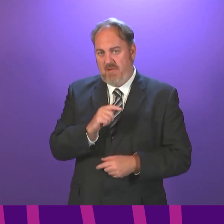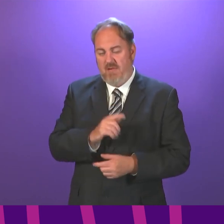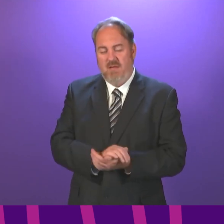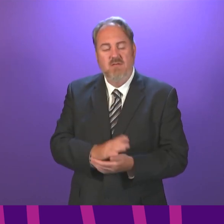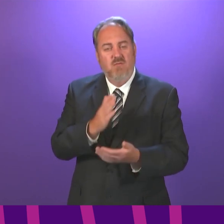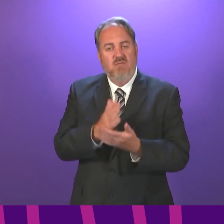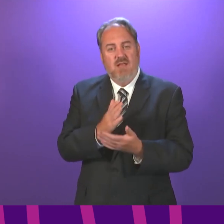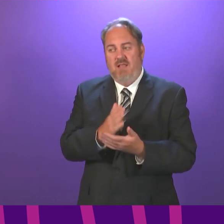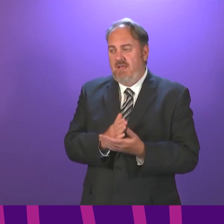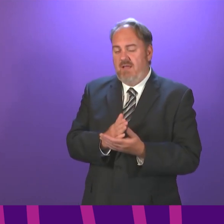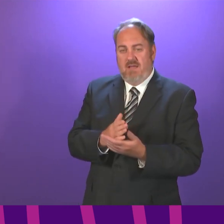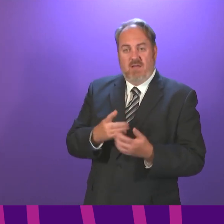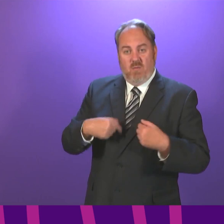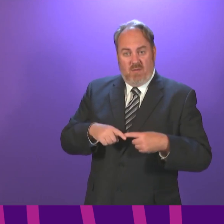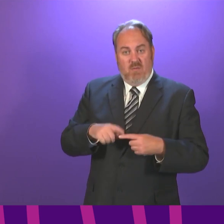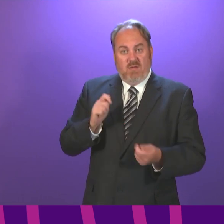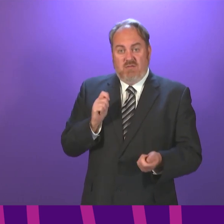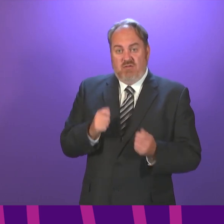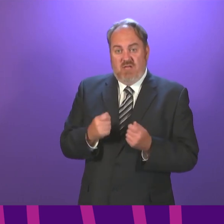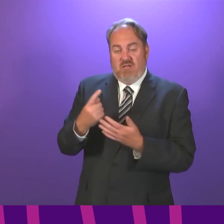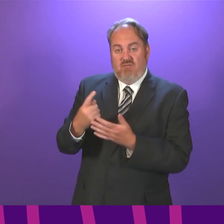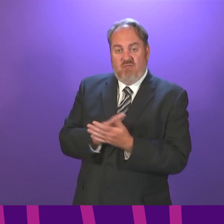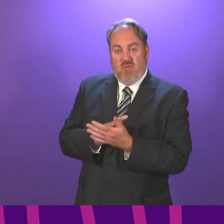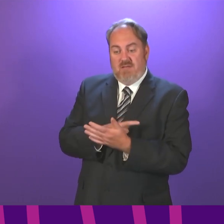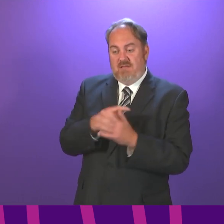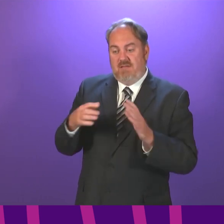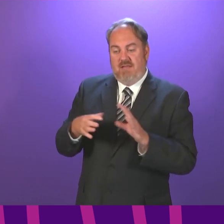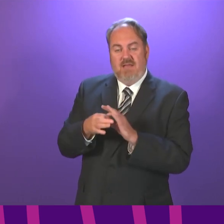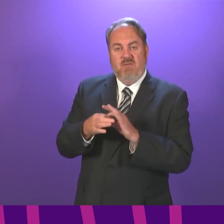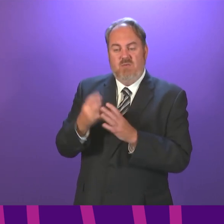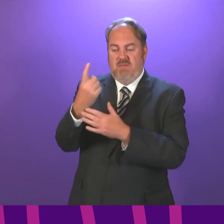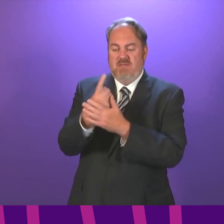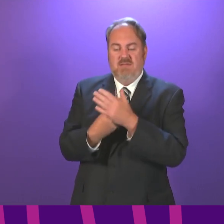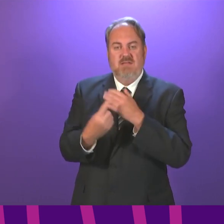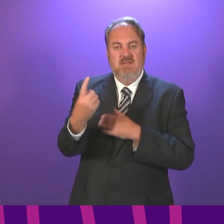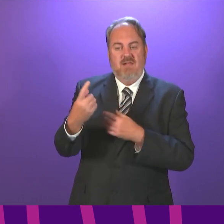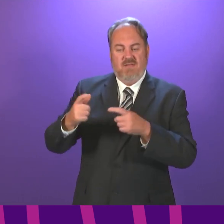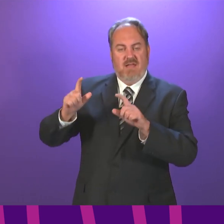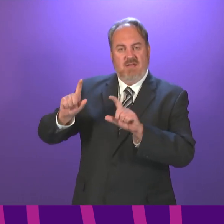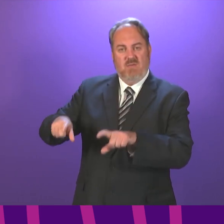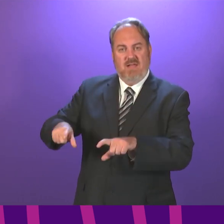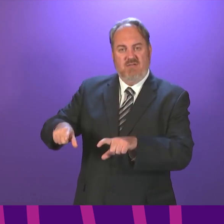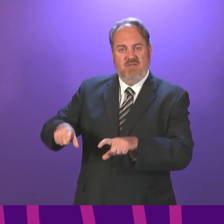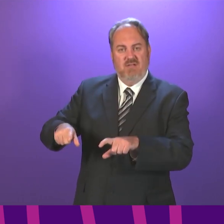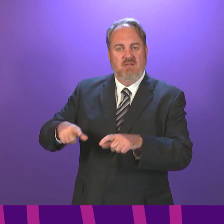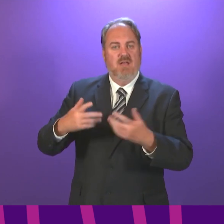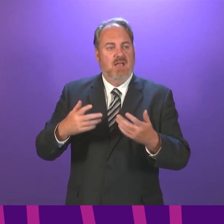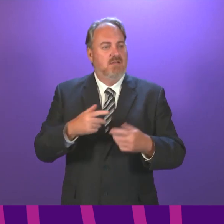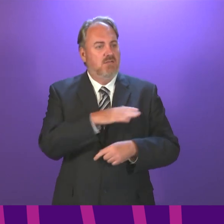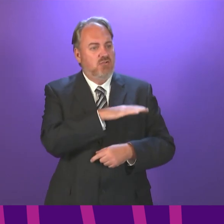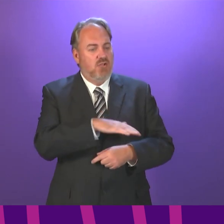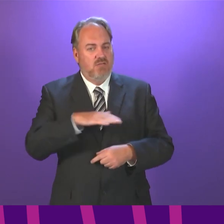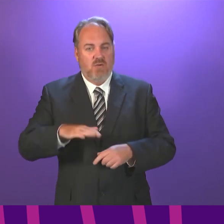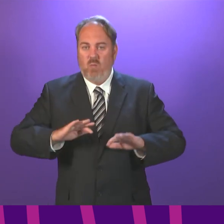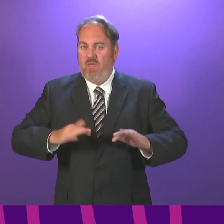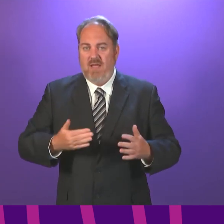on self-isolation, as we wanted to do to minimise disruption, and given the unique nature of schools with unvaccinated young people